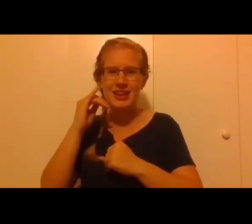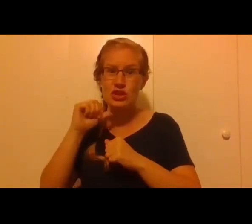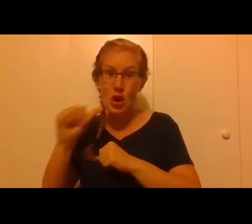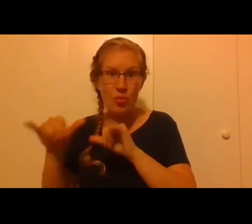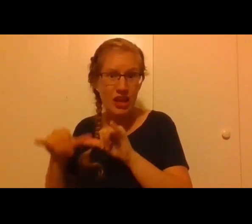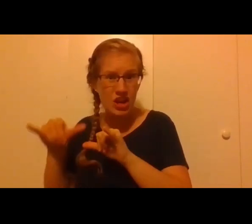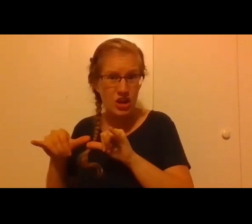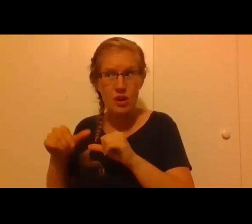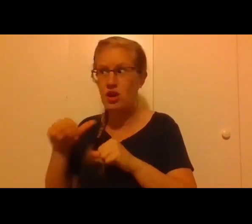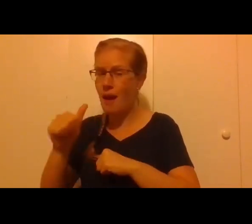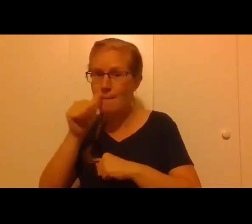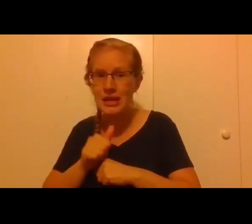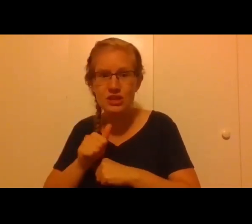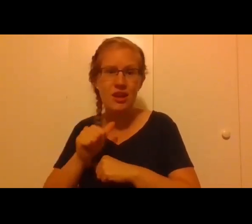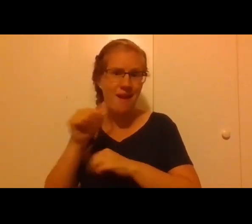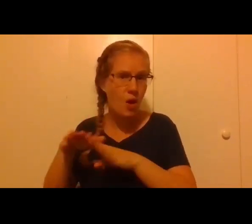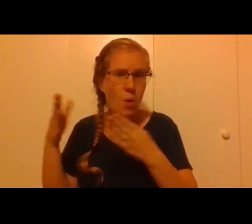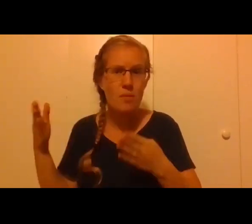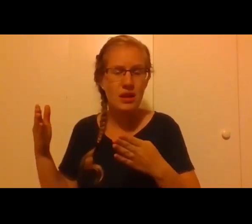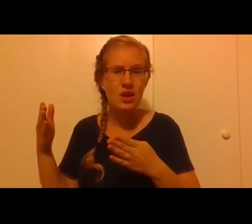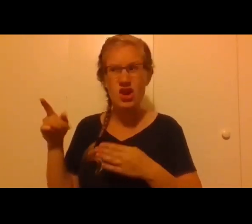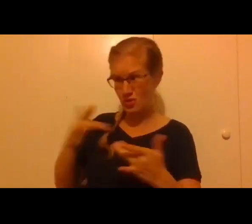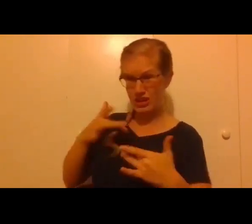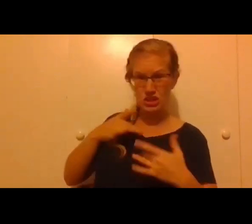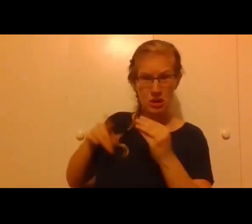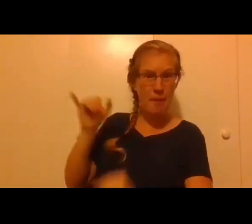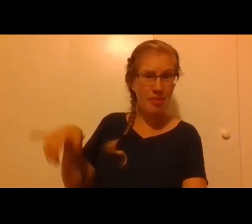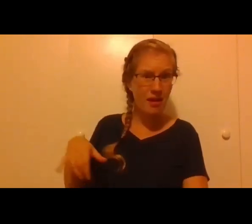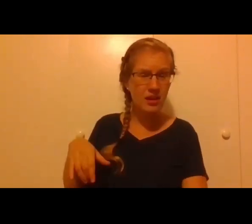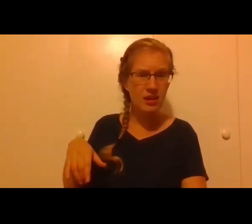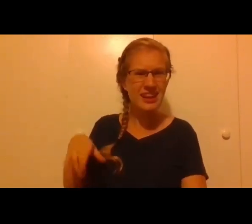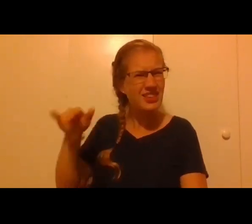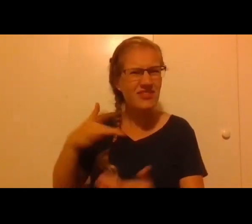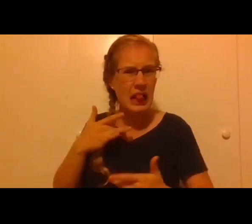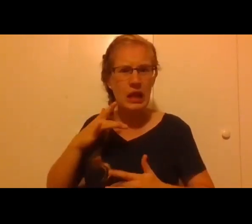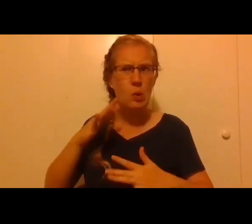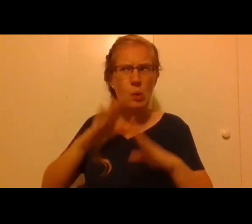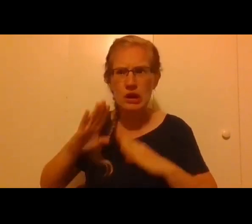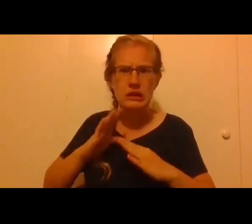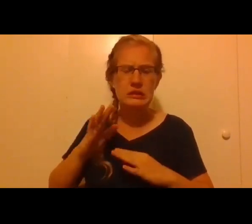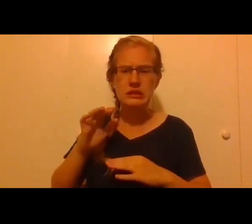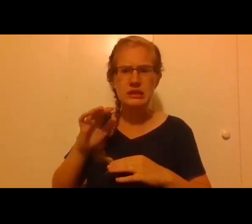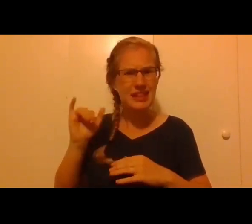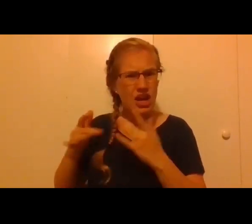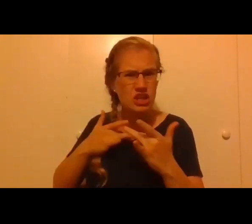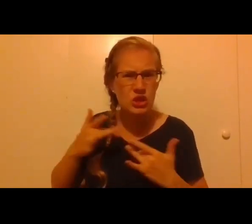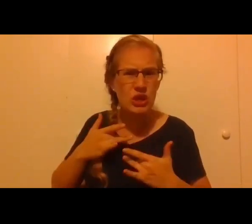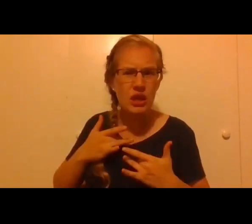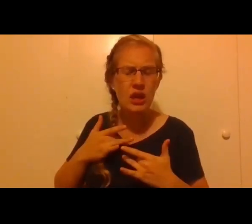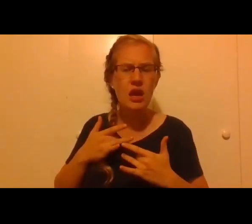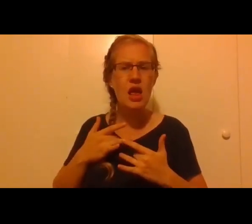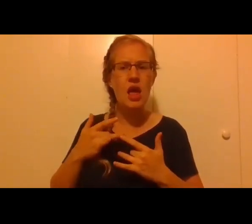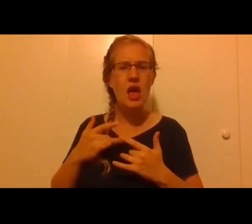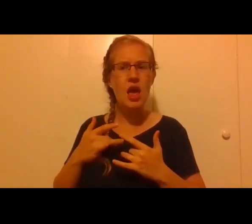aren't patient, aren't open for whatever reason? Does that worry you? Does that concern you? What do you think the implications